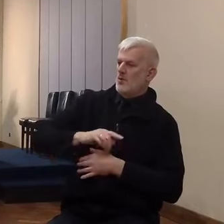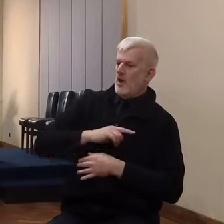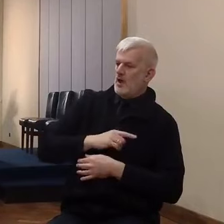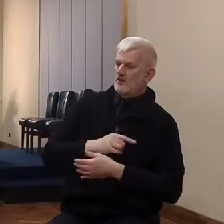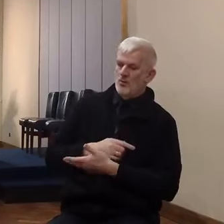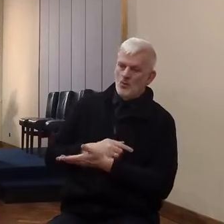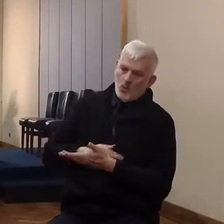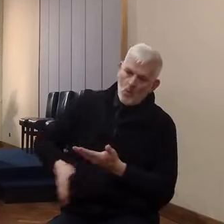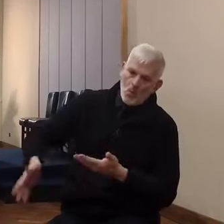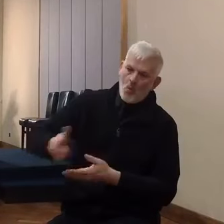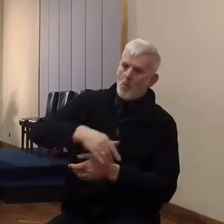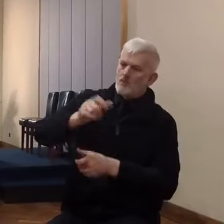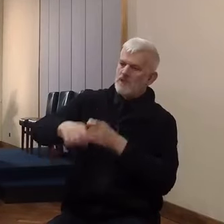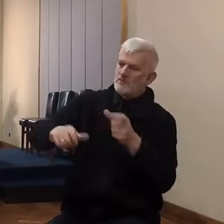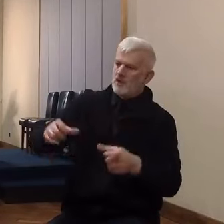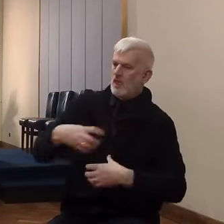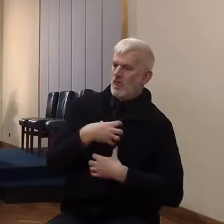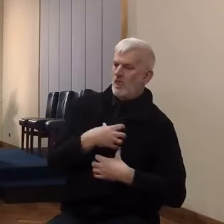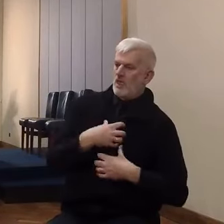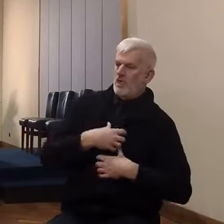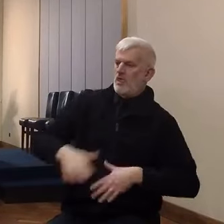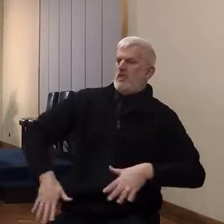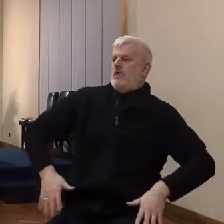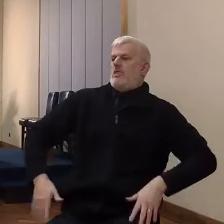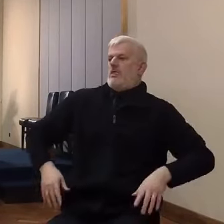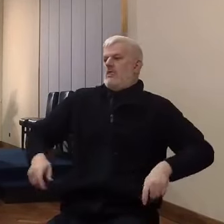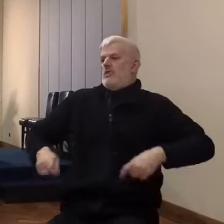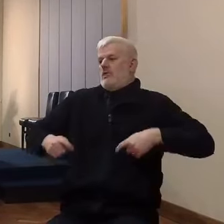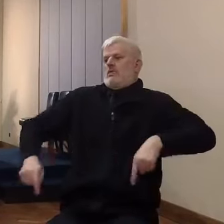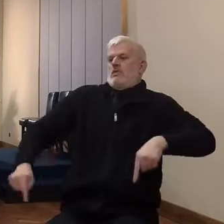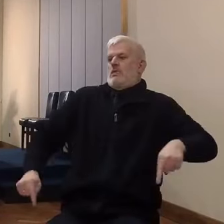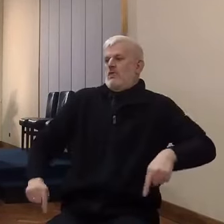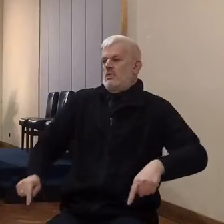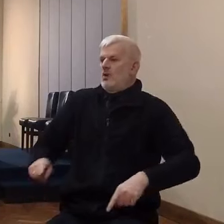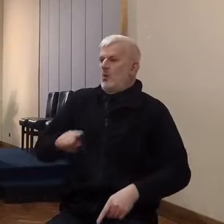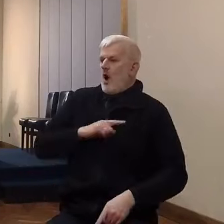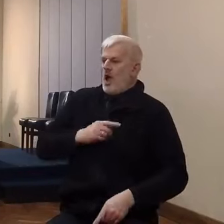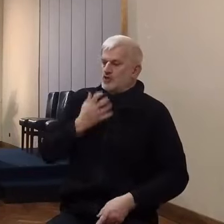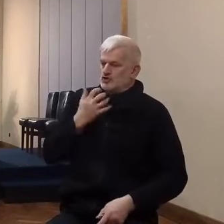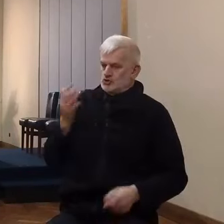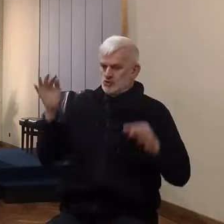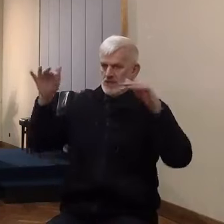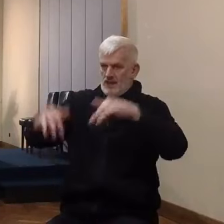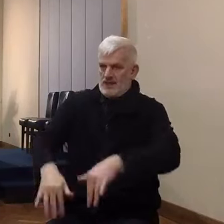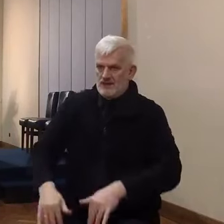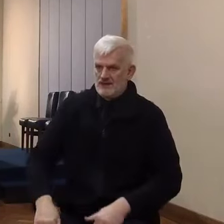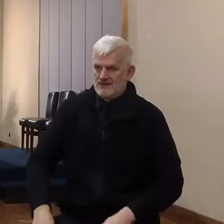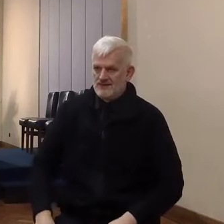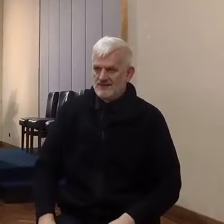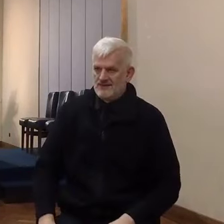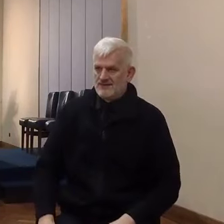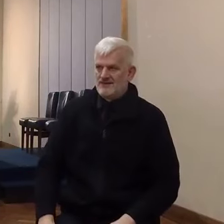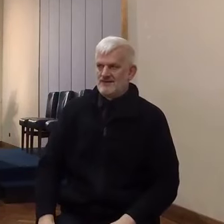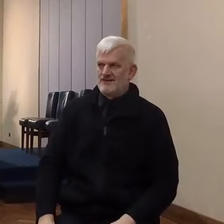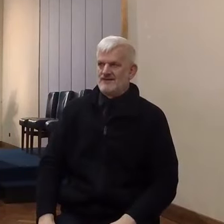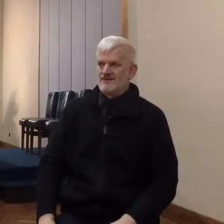country to faint because of us. That's evidently what they were asked. Not their preferred